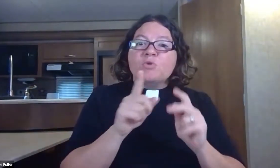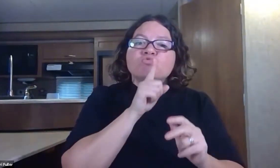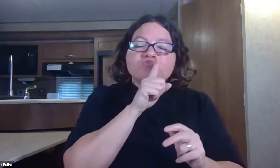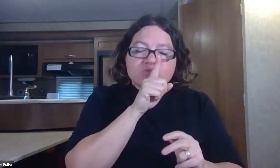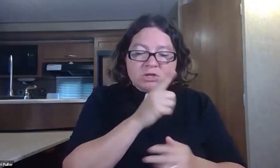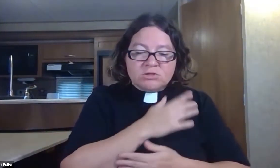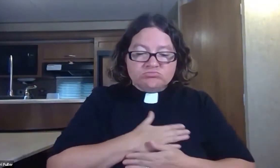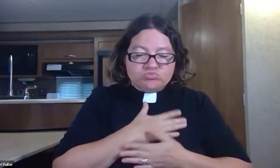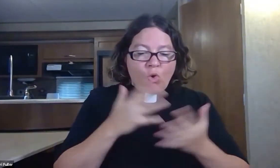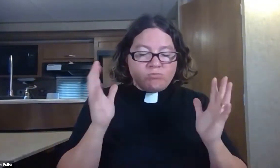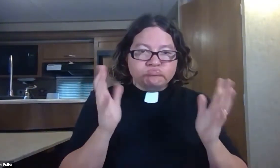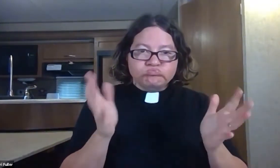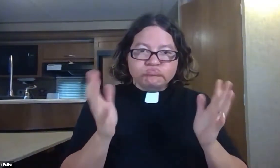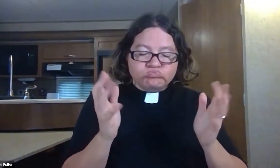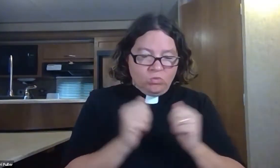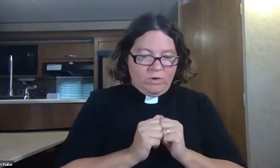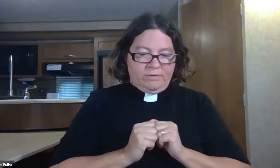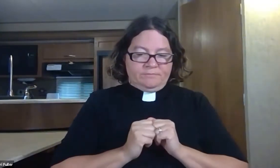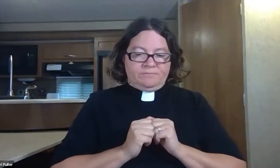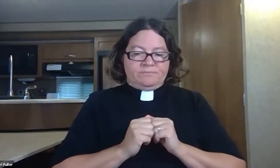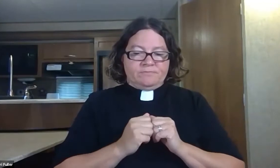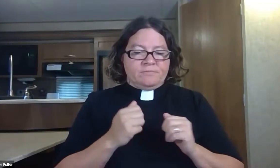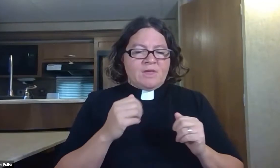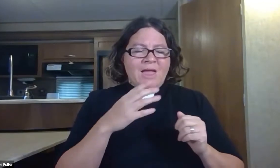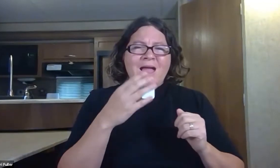socialize with the people who you really like to be around.